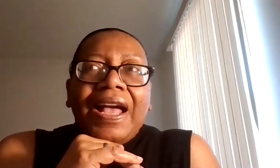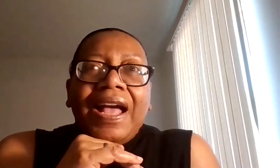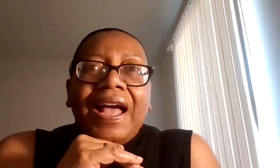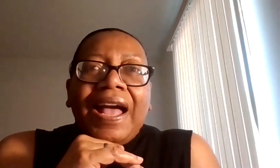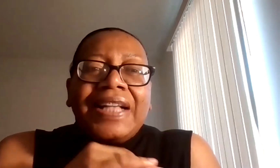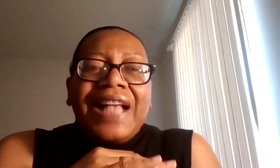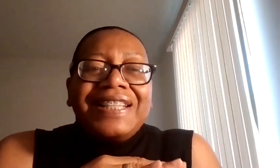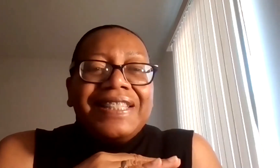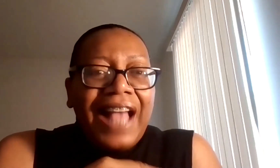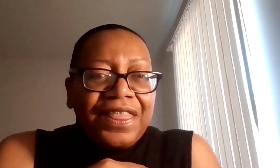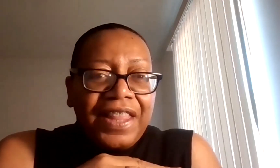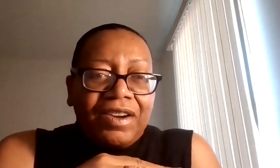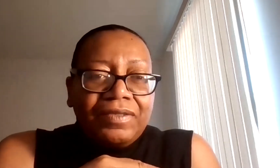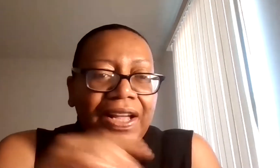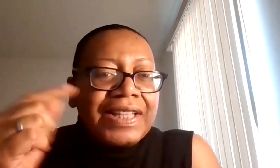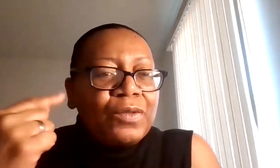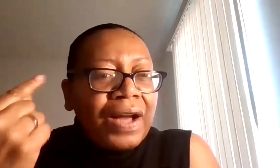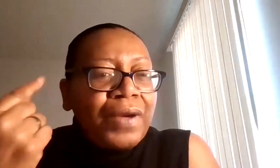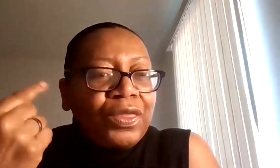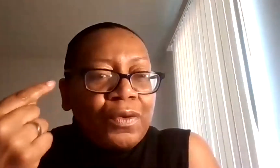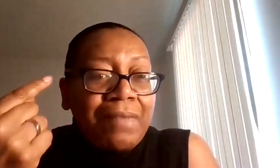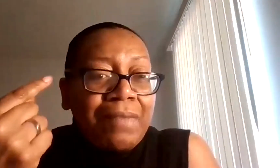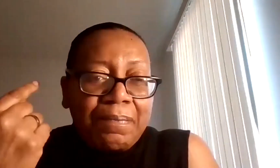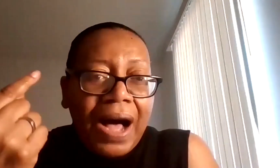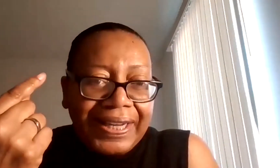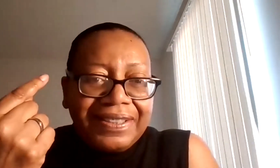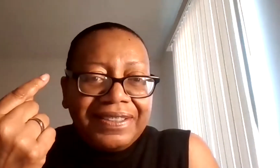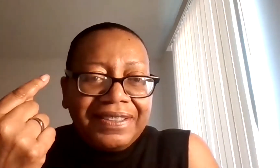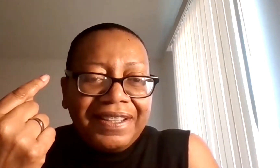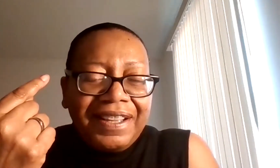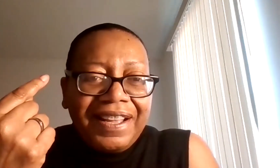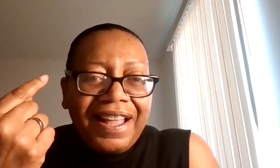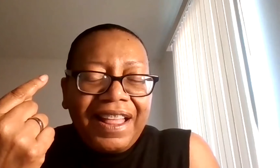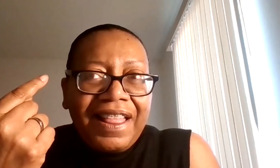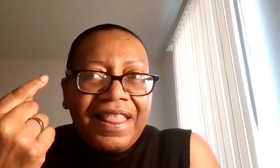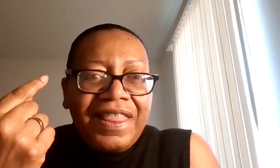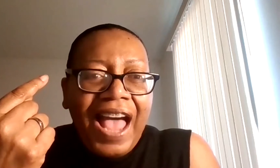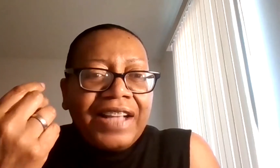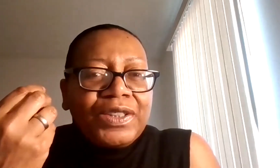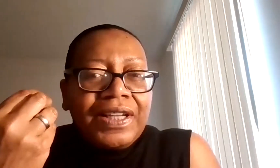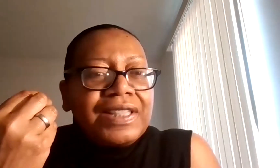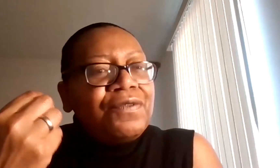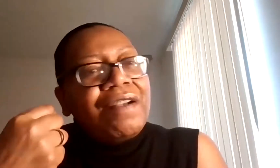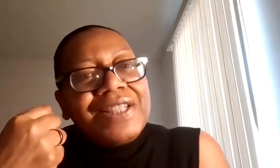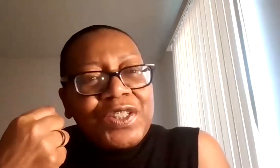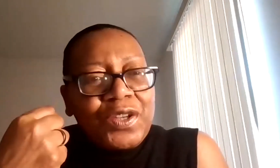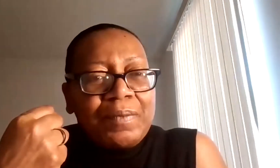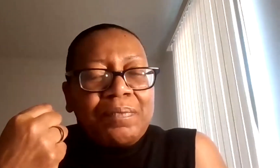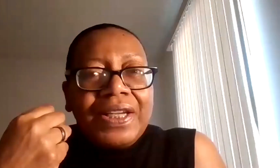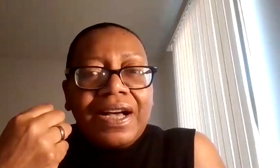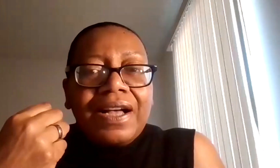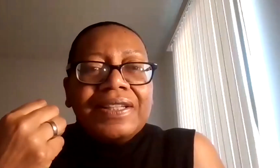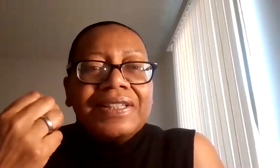And as I sat there, it's what went through my mind that is very